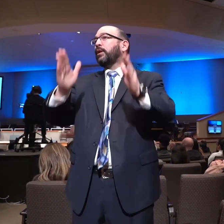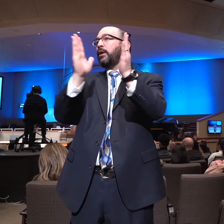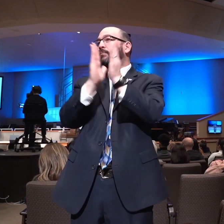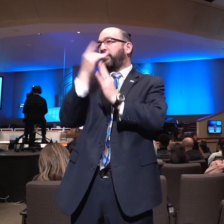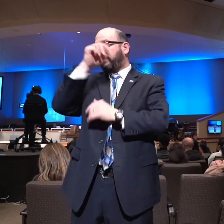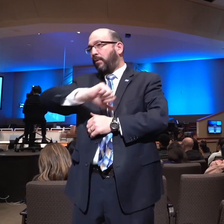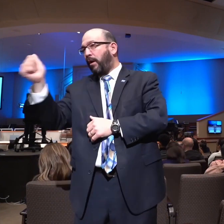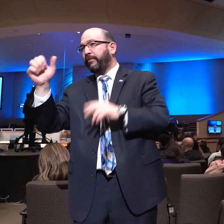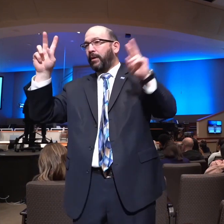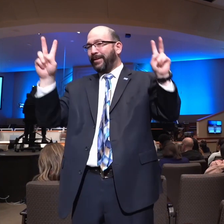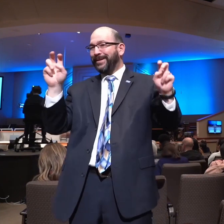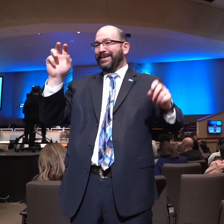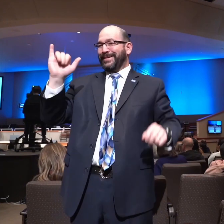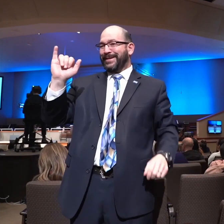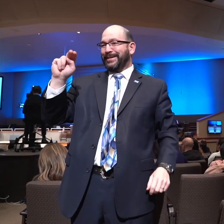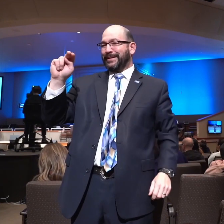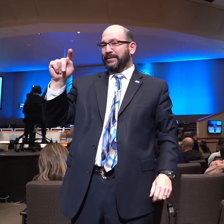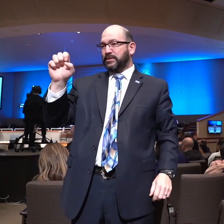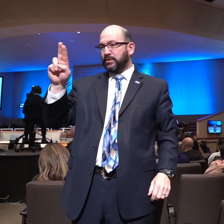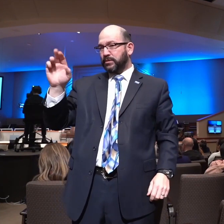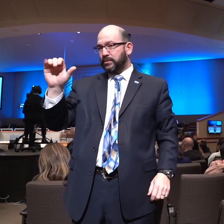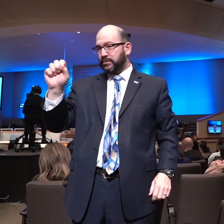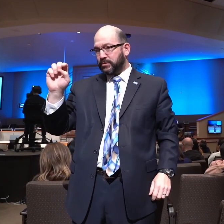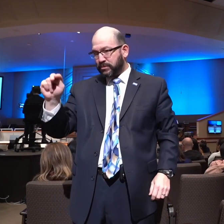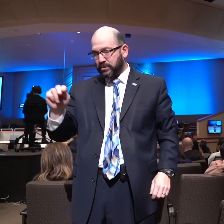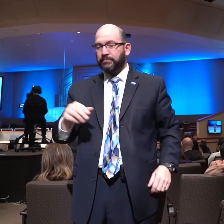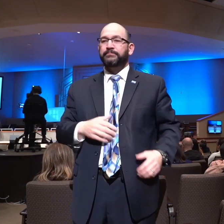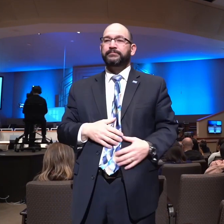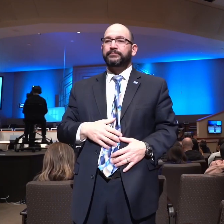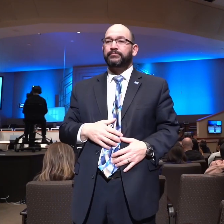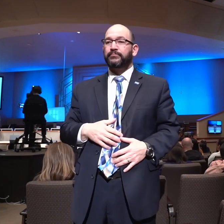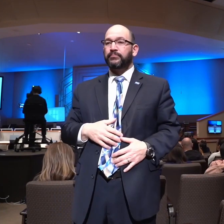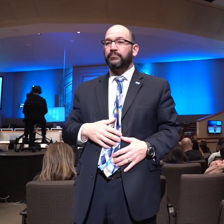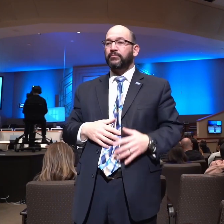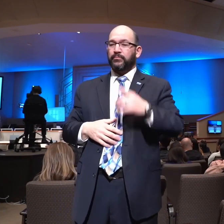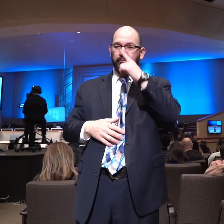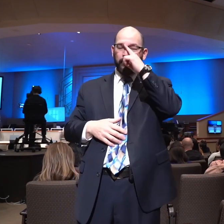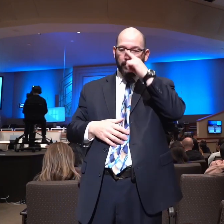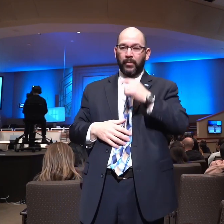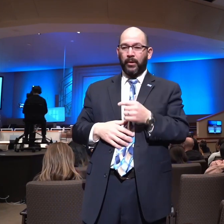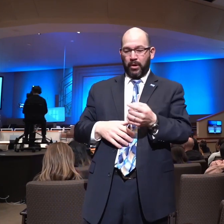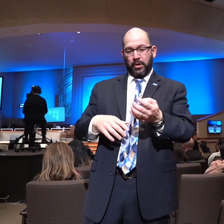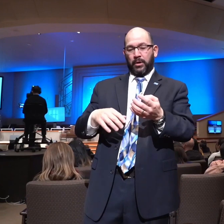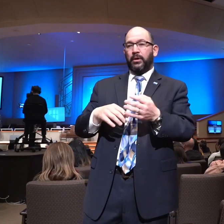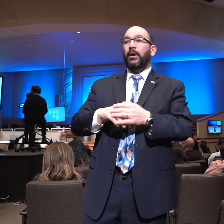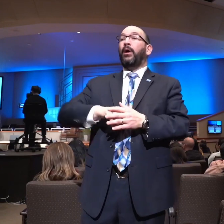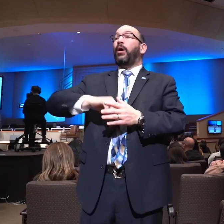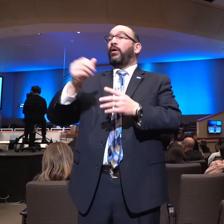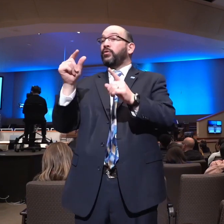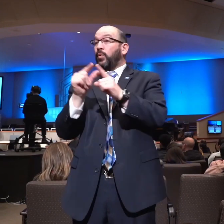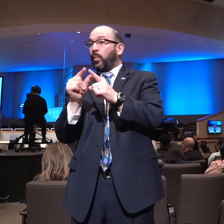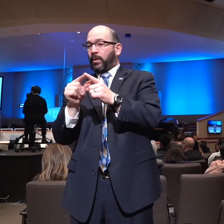Prayer is asking. Prayer is worshiping. Prayer is interceding. Notice there in the verse, And giving of thanks.